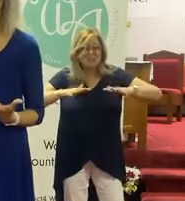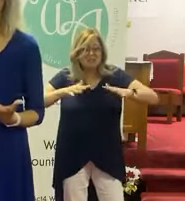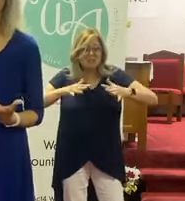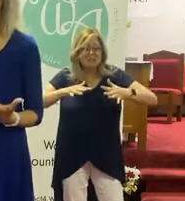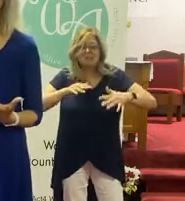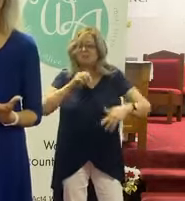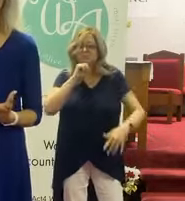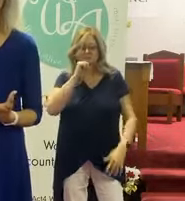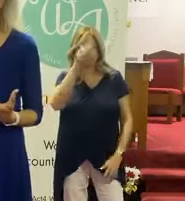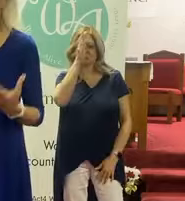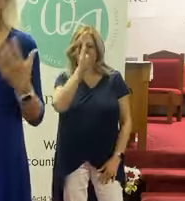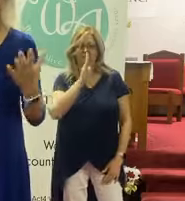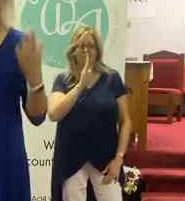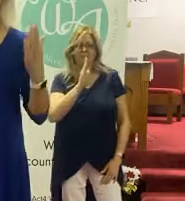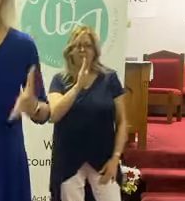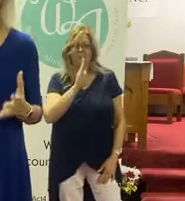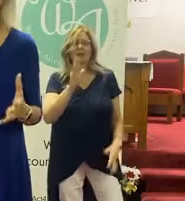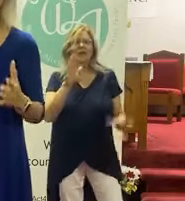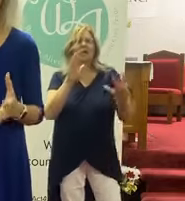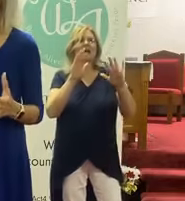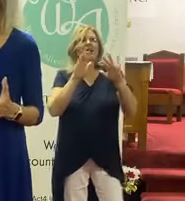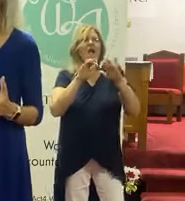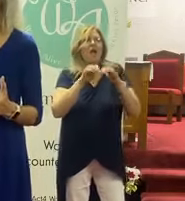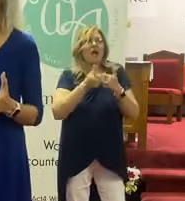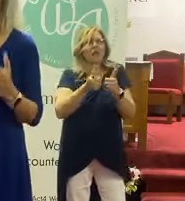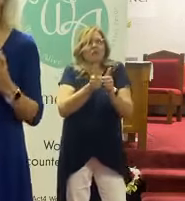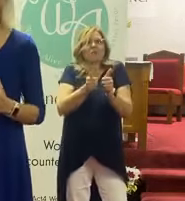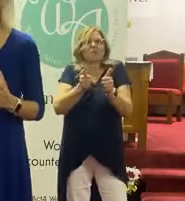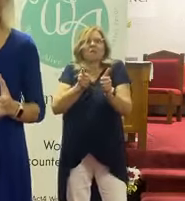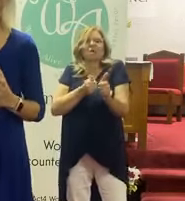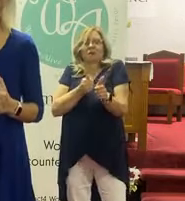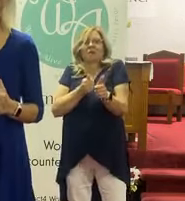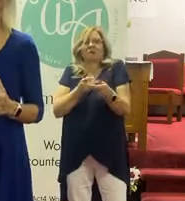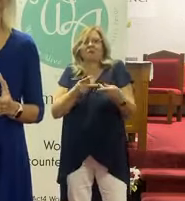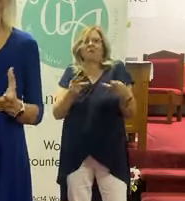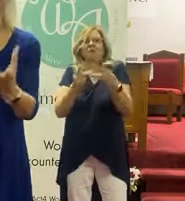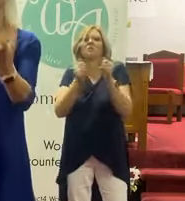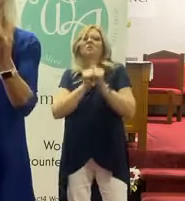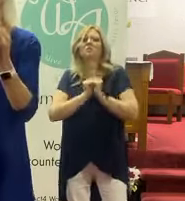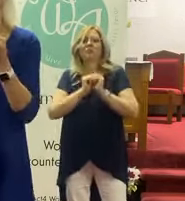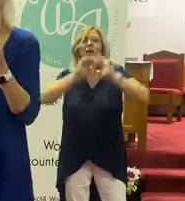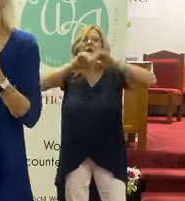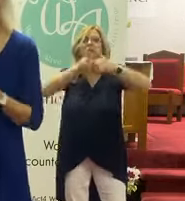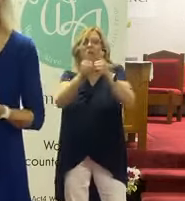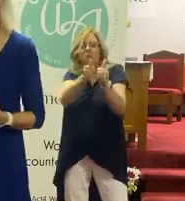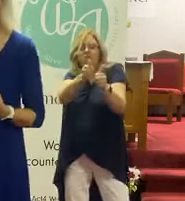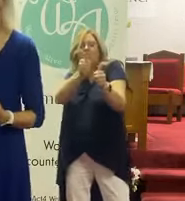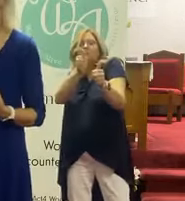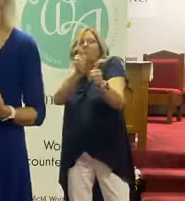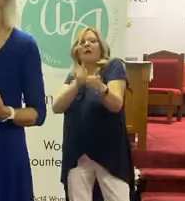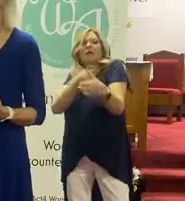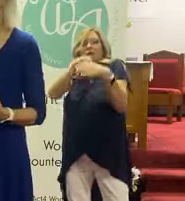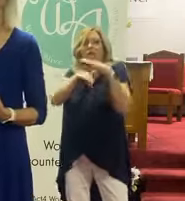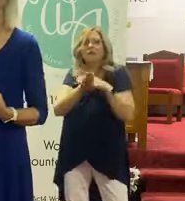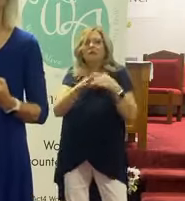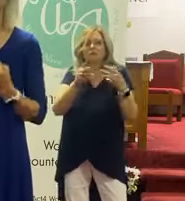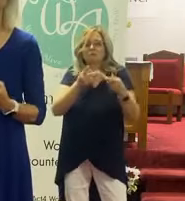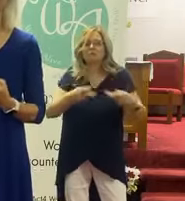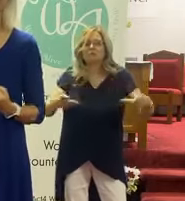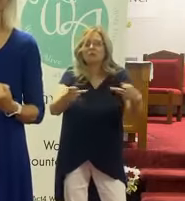just not of God. So I thought, okay, how do I get back to that place of worship? How do I get back into his presence?